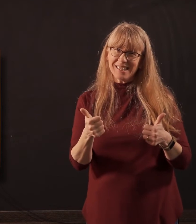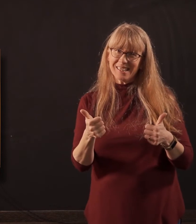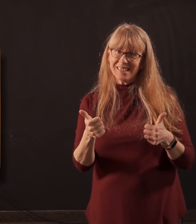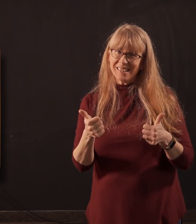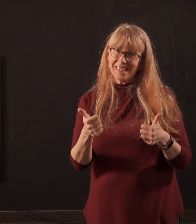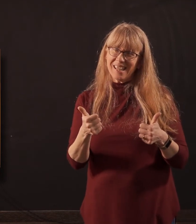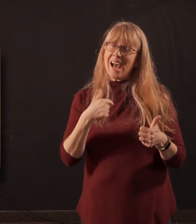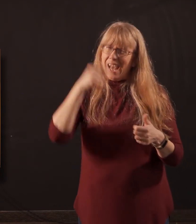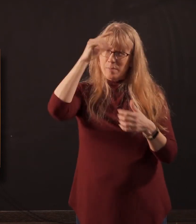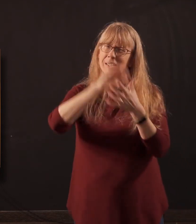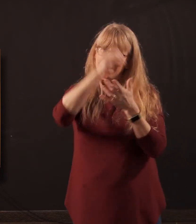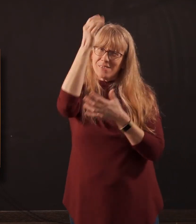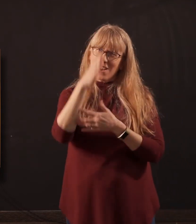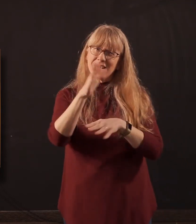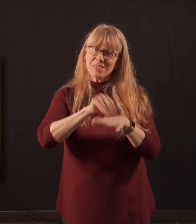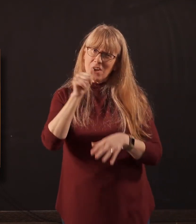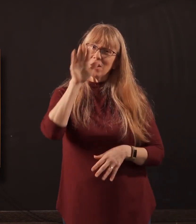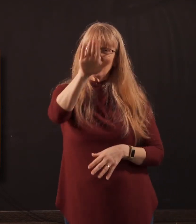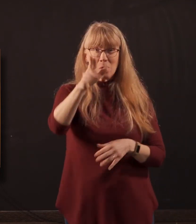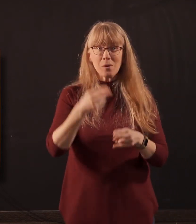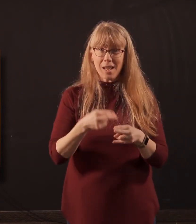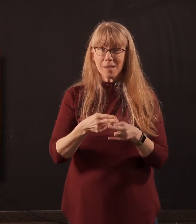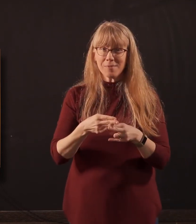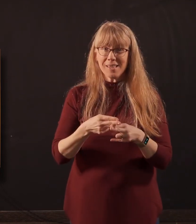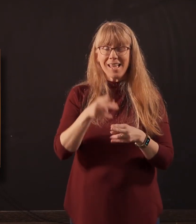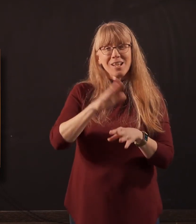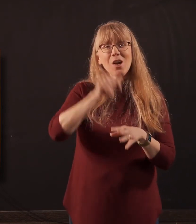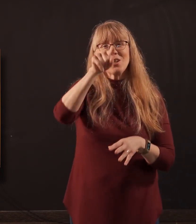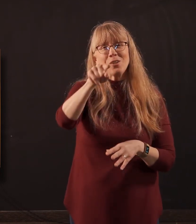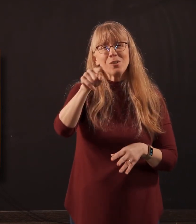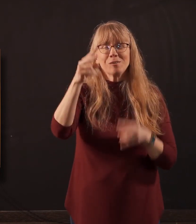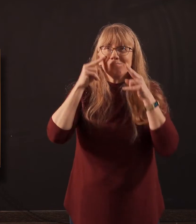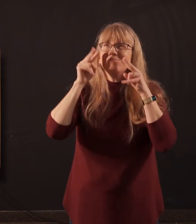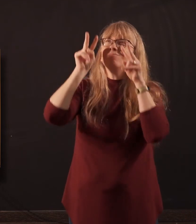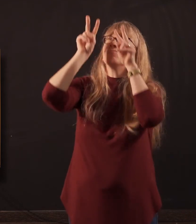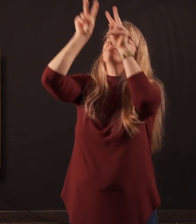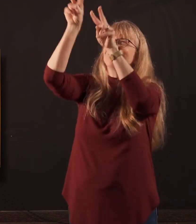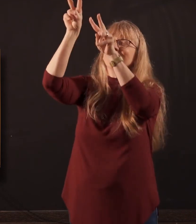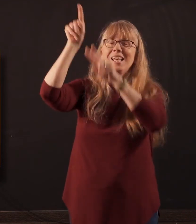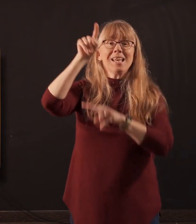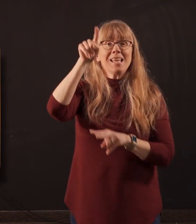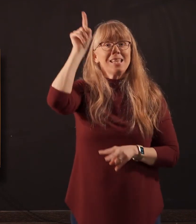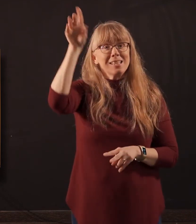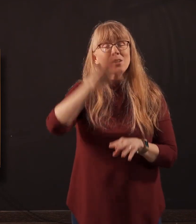I believe that God is calling your name. He's calling you to lift your eyes to him. He's calling out to you.